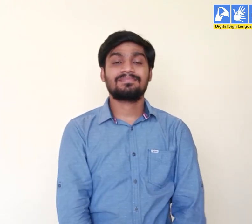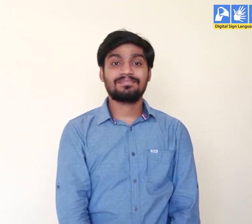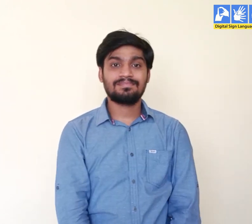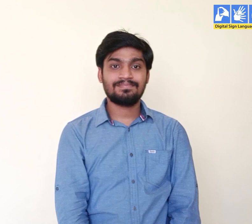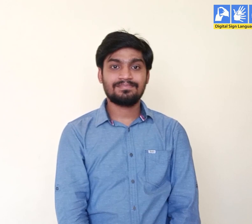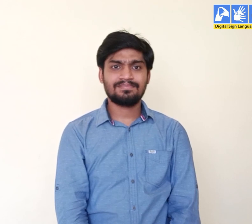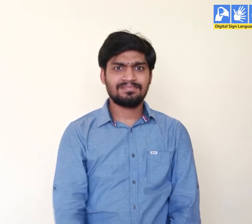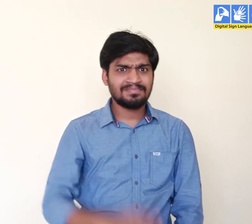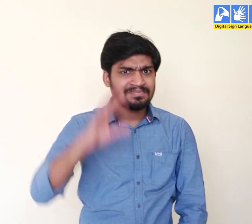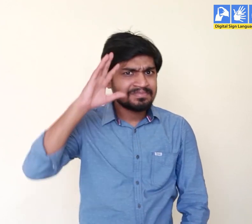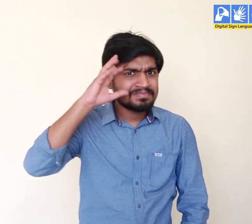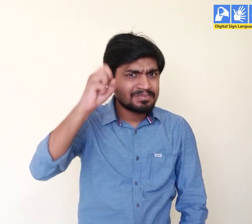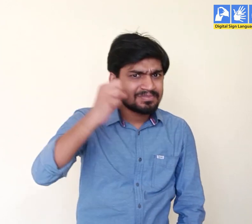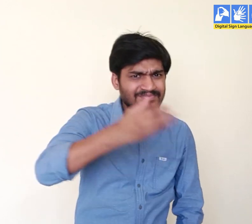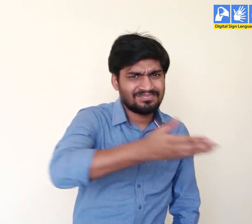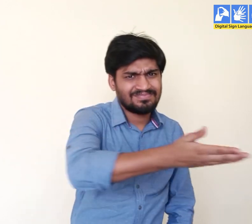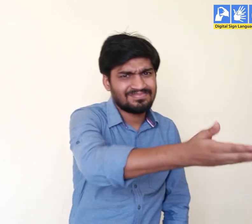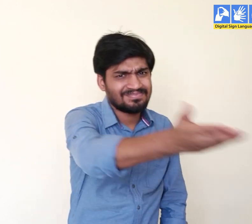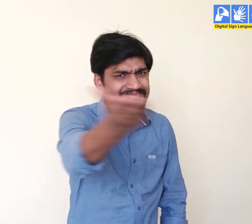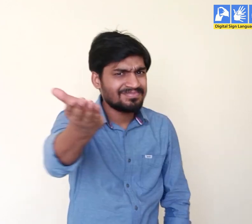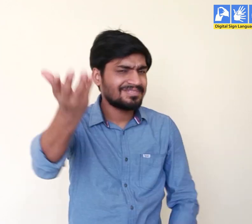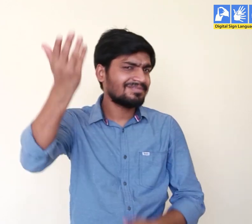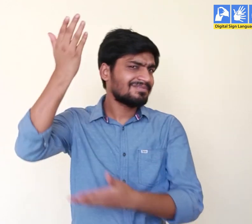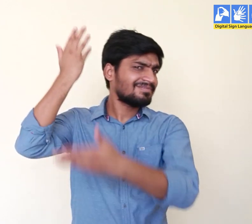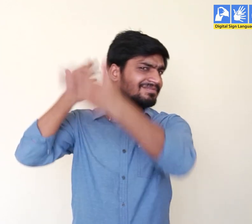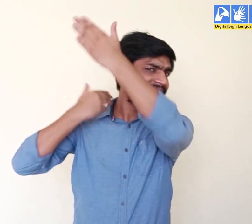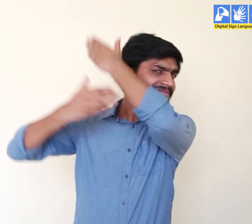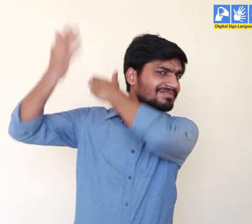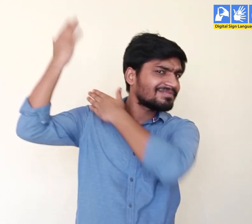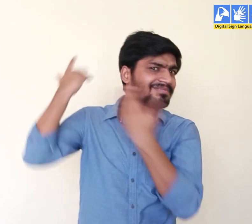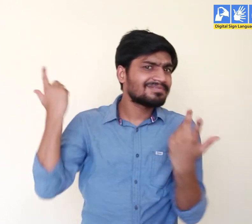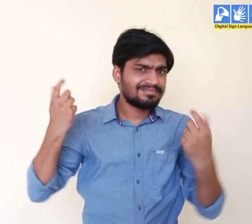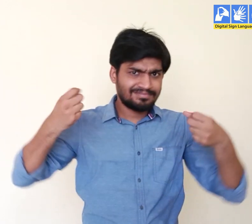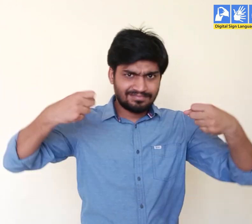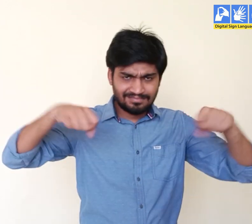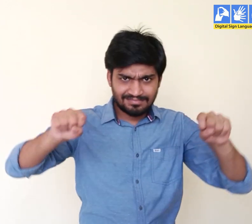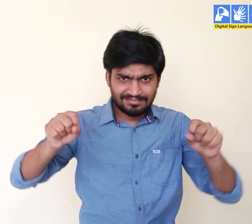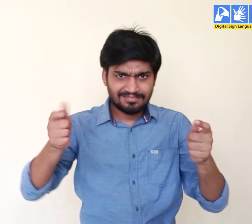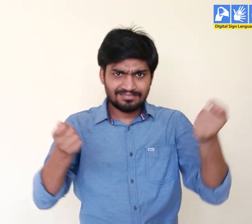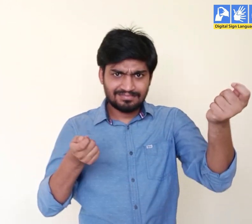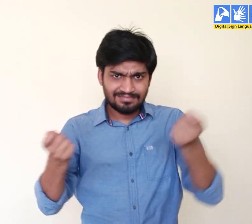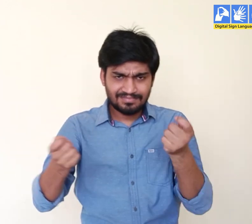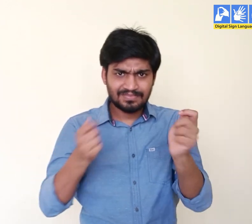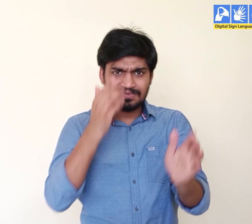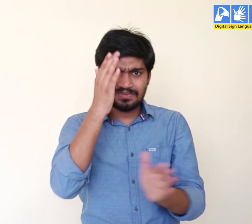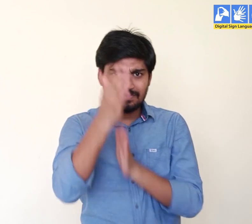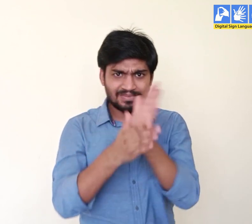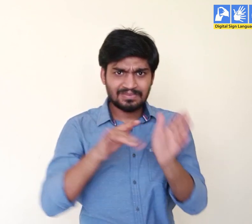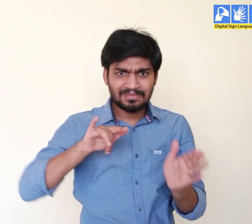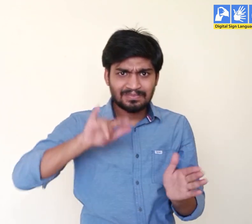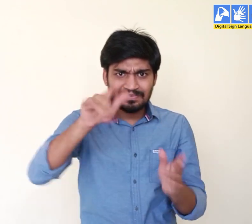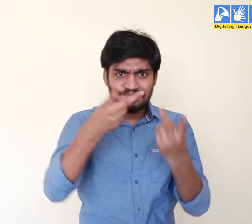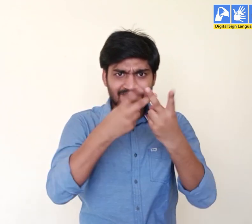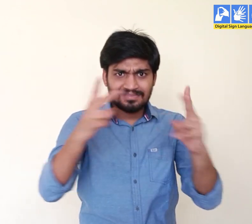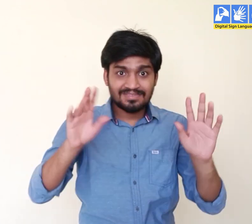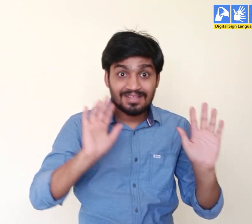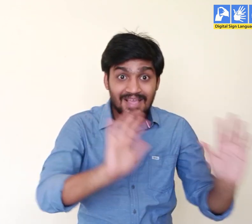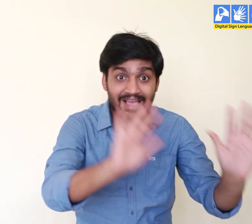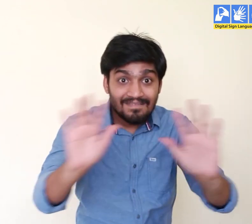Do you remember in the older times did we have bikes, cars, trains or airplanes?